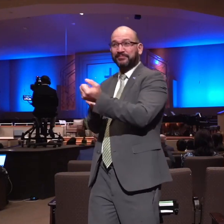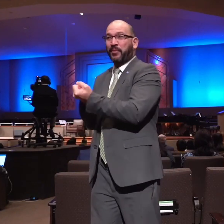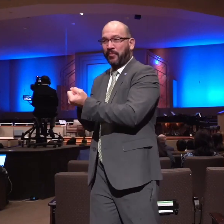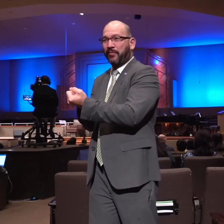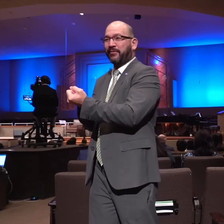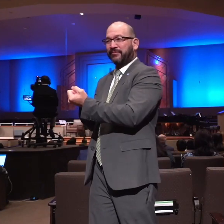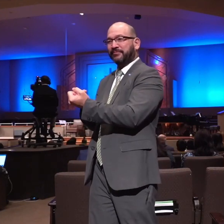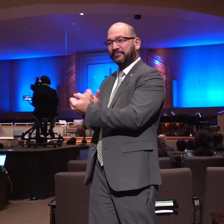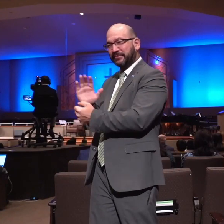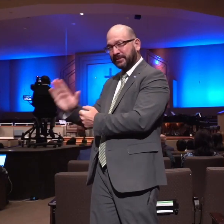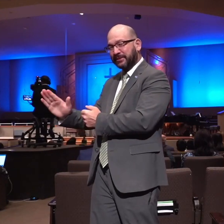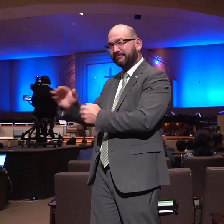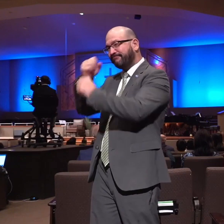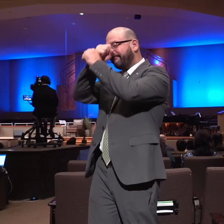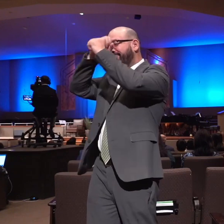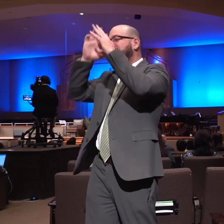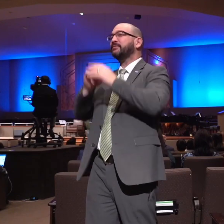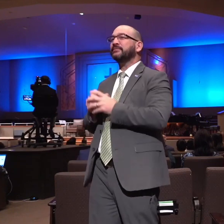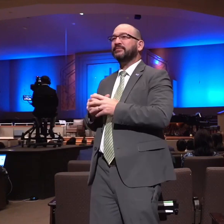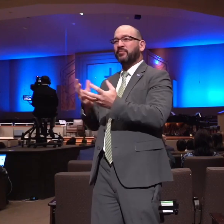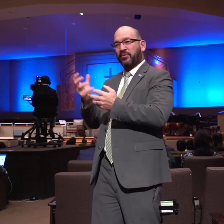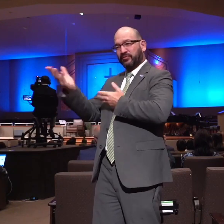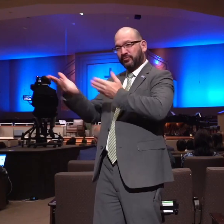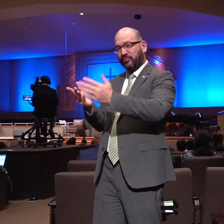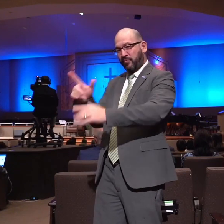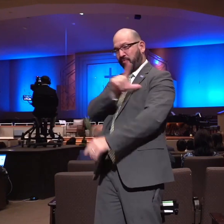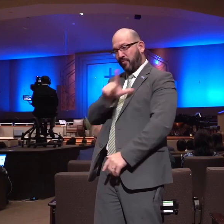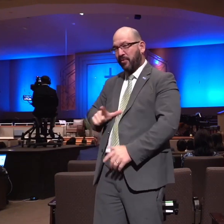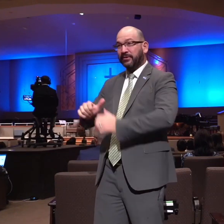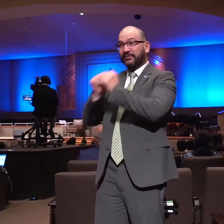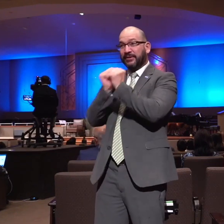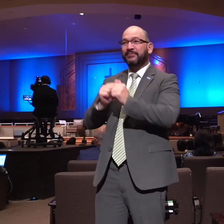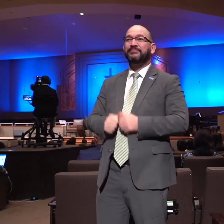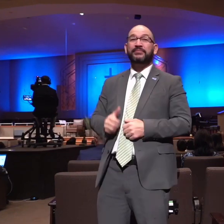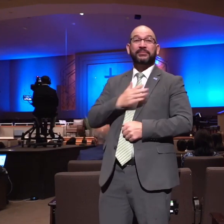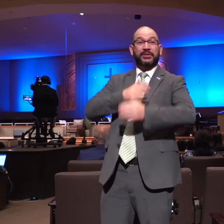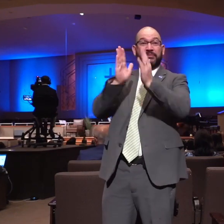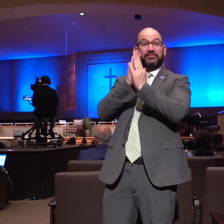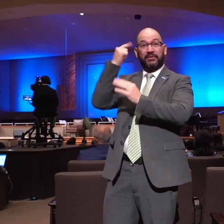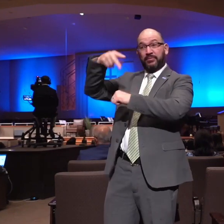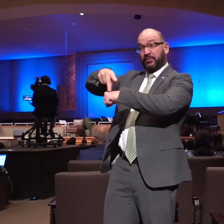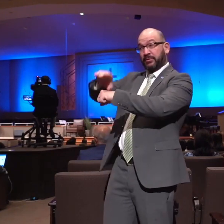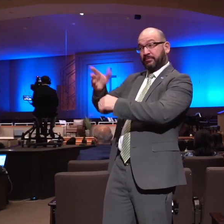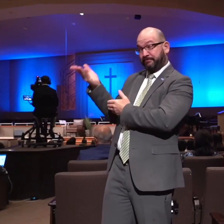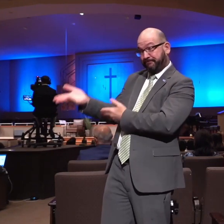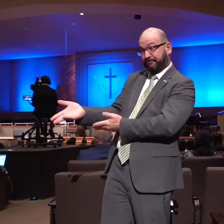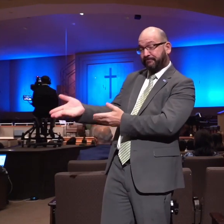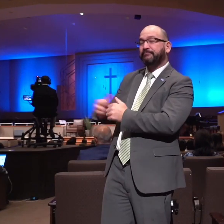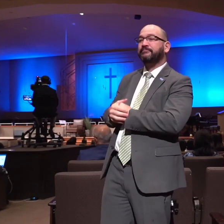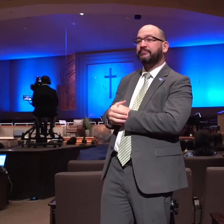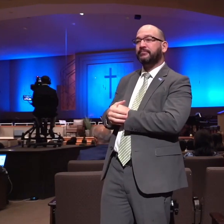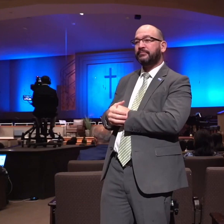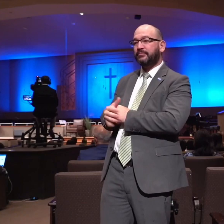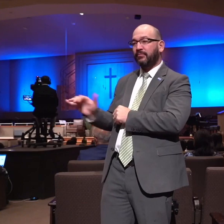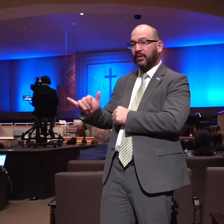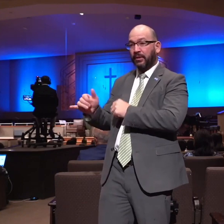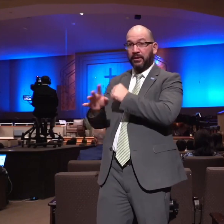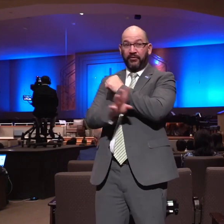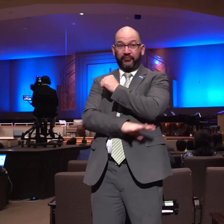and love it and want to serve the Lord together and so you pray for him and pray for this season of busyness we've got a lot of things